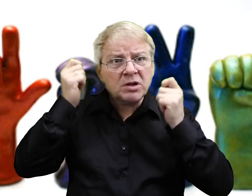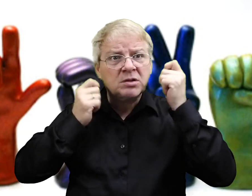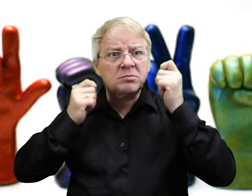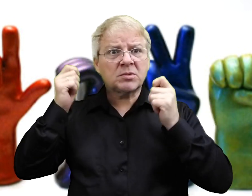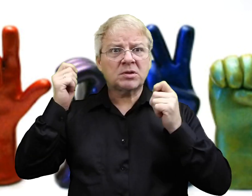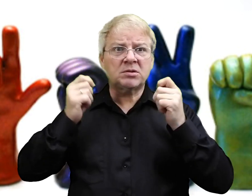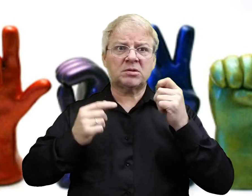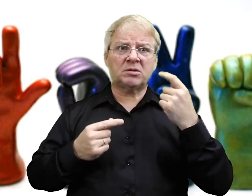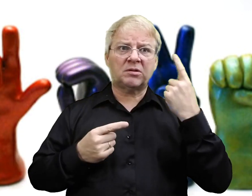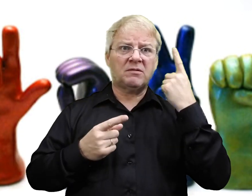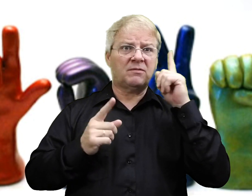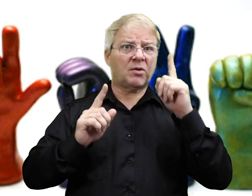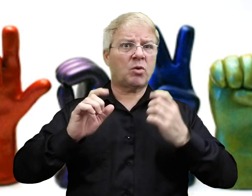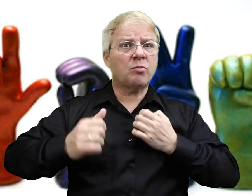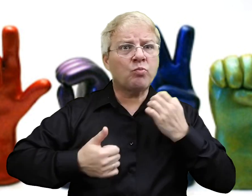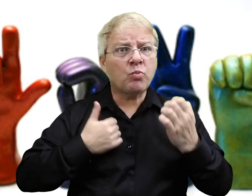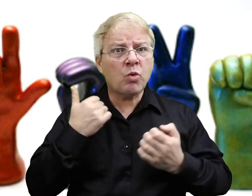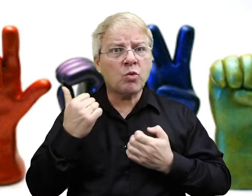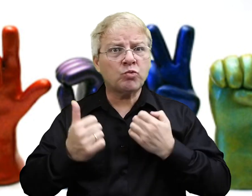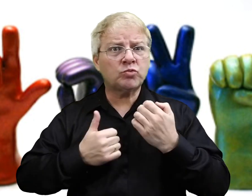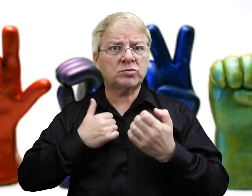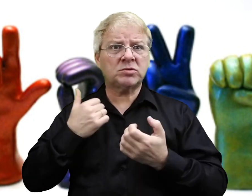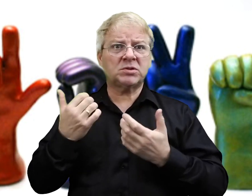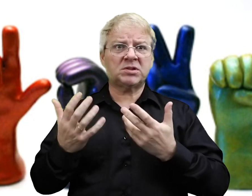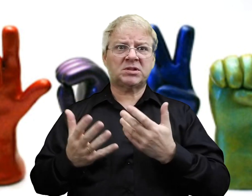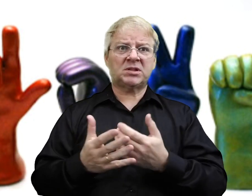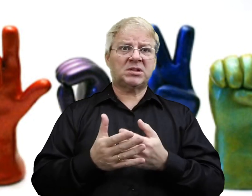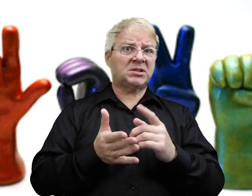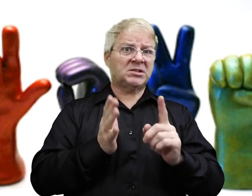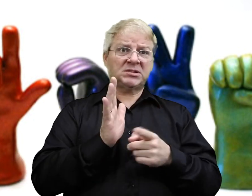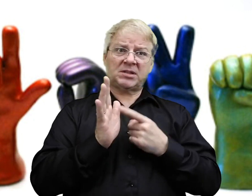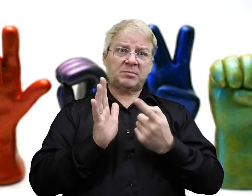So, we can watch for facial expressions. We can watch for different emotions.